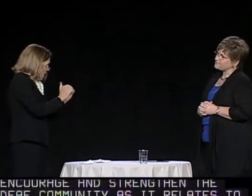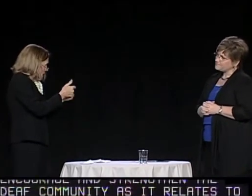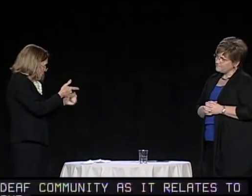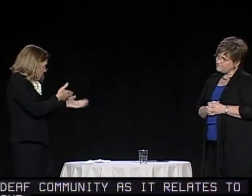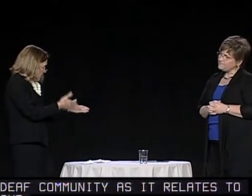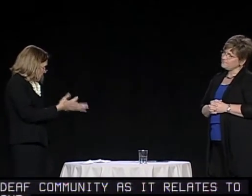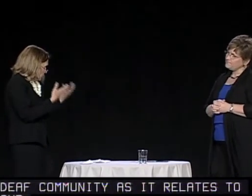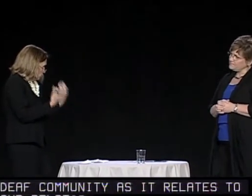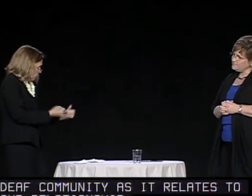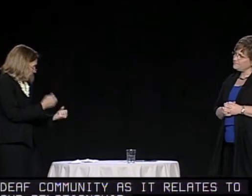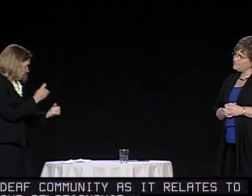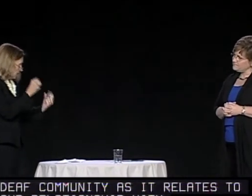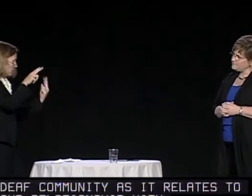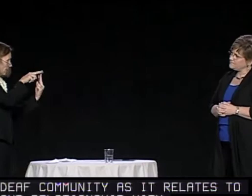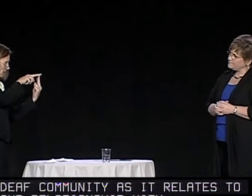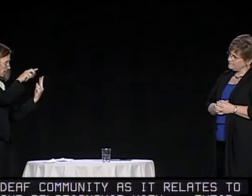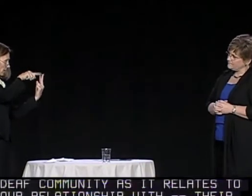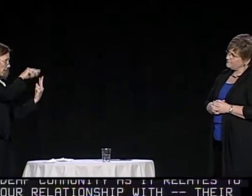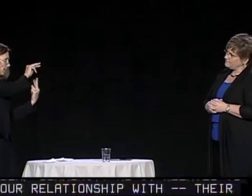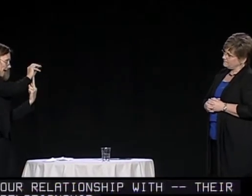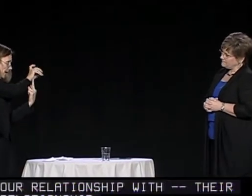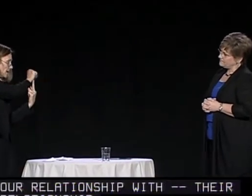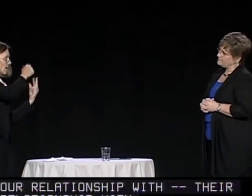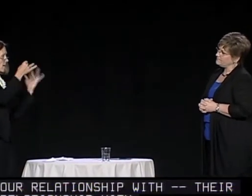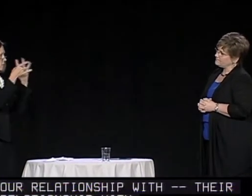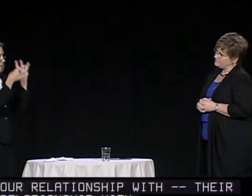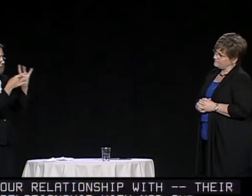relationship with NAD, and how can you make NAD stronger?